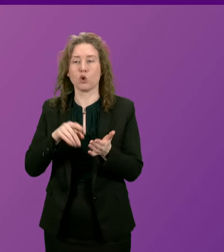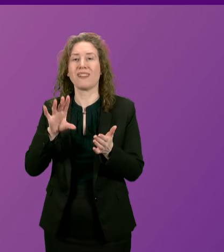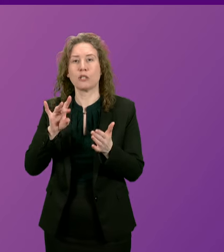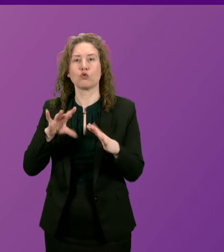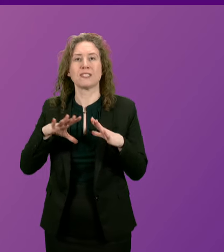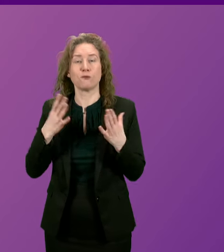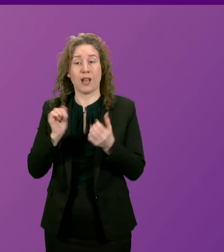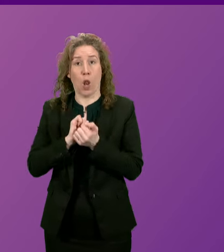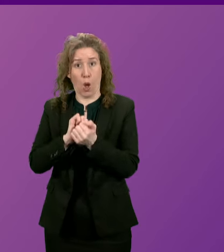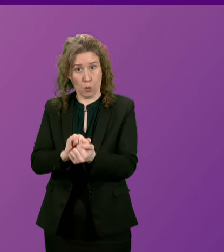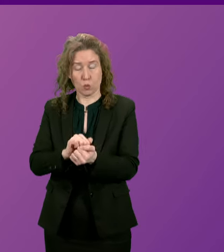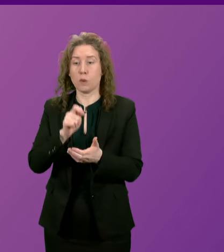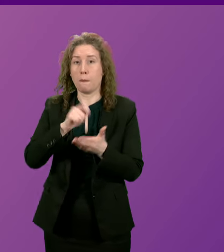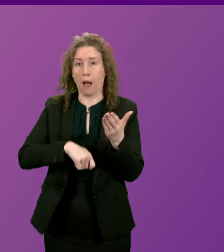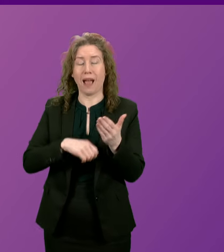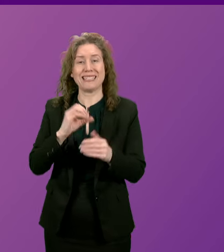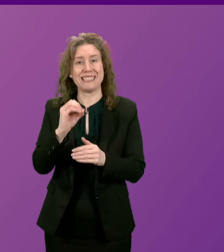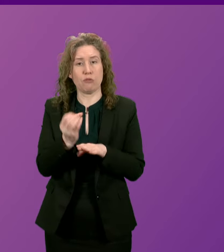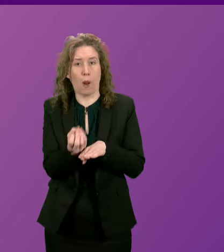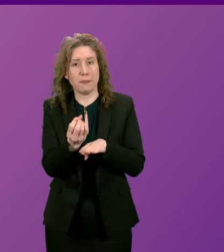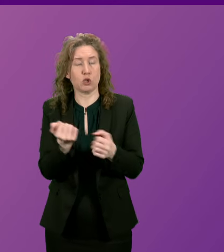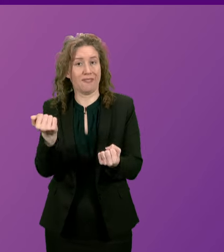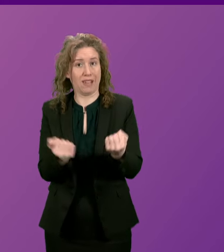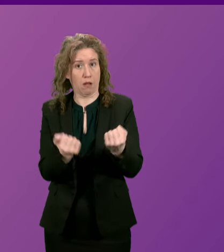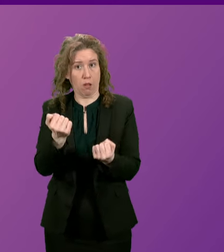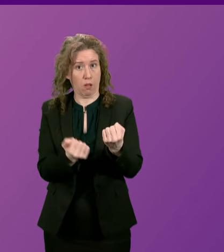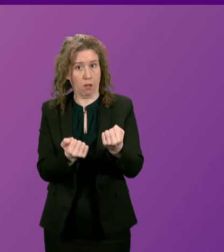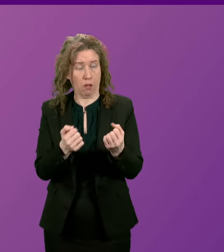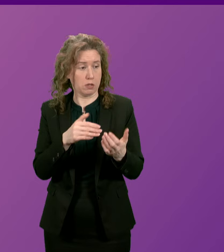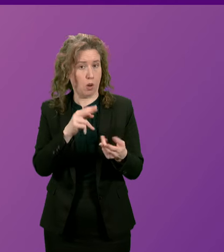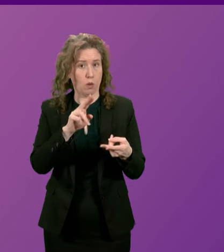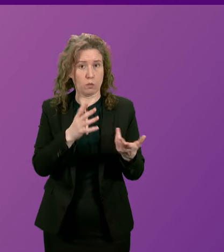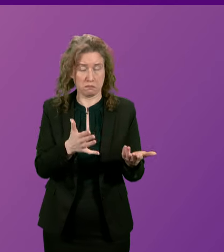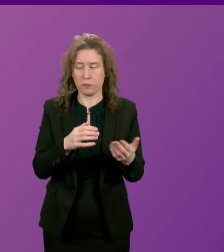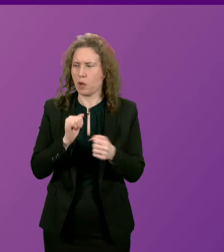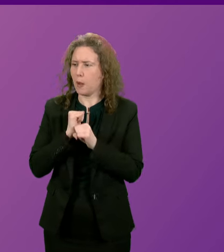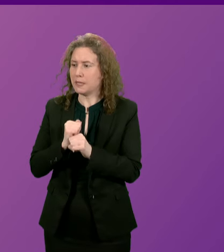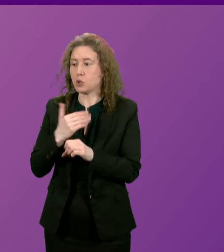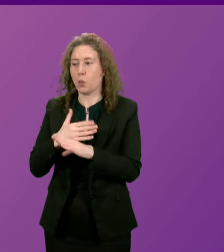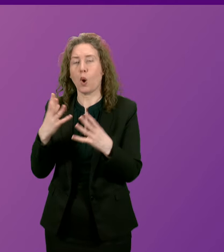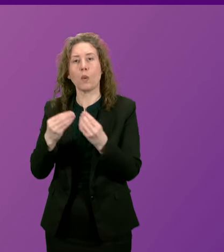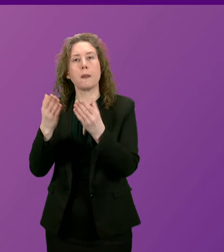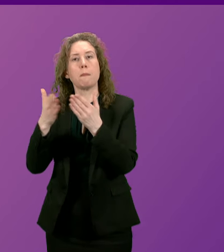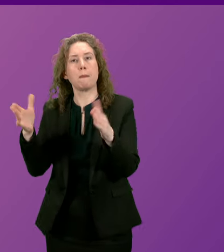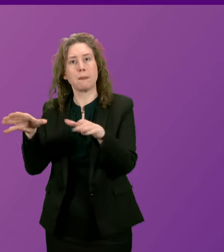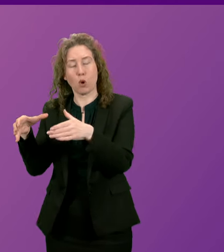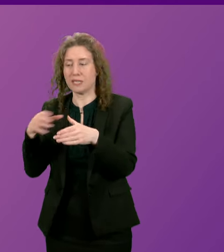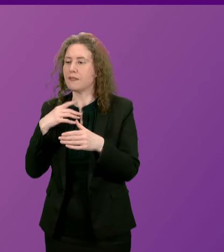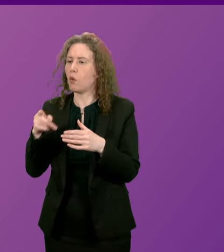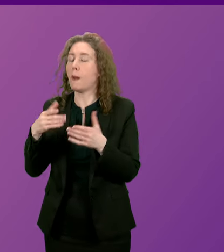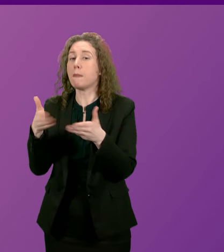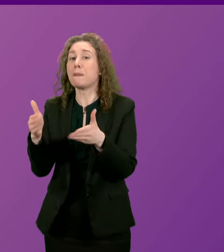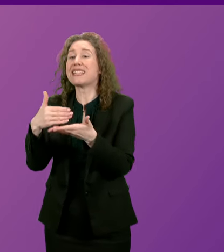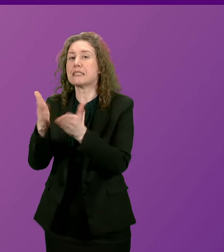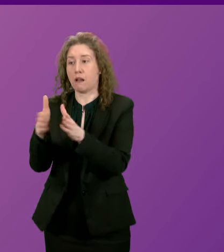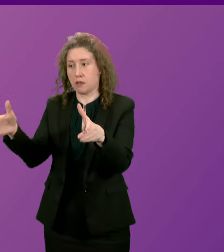the low-carbon trust loan scheme for the purchase of zero-emissions vehicles. We're committed to work with public bodies to decarbonise the public sector